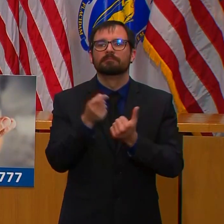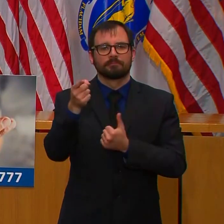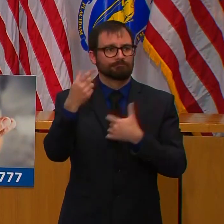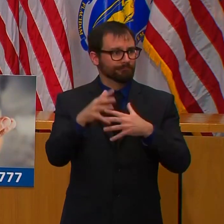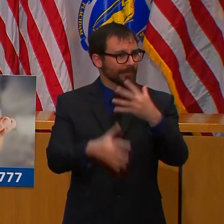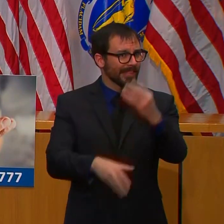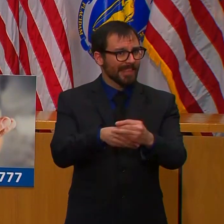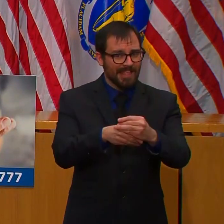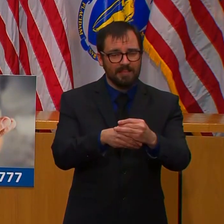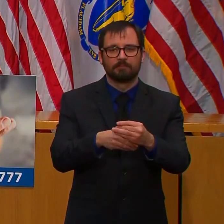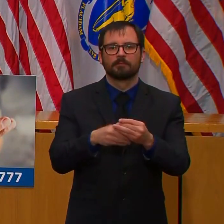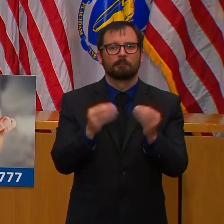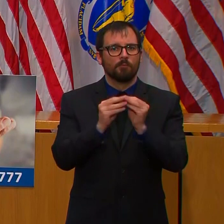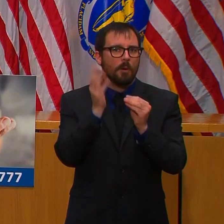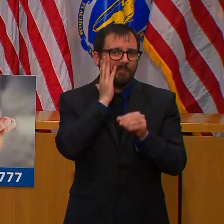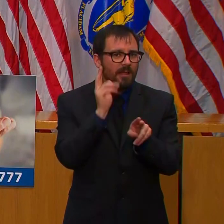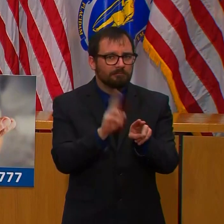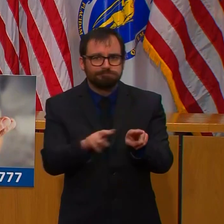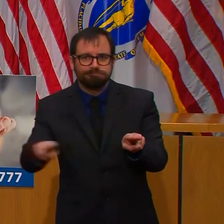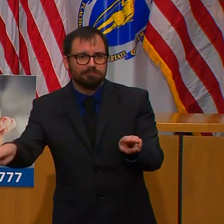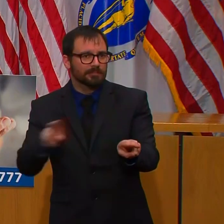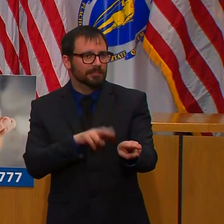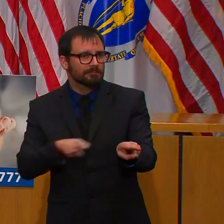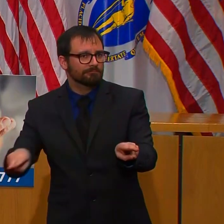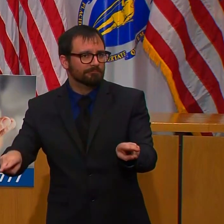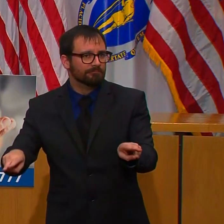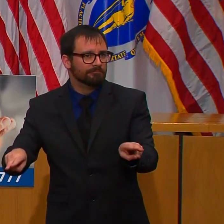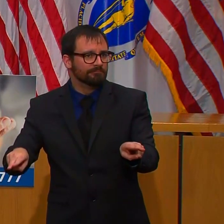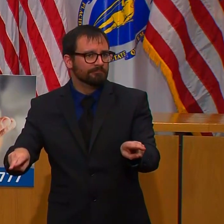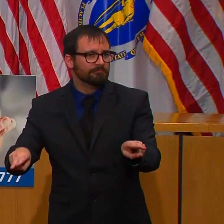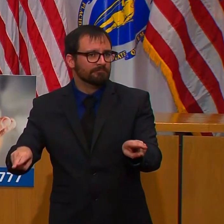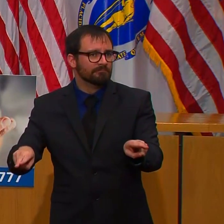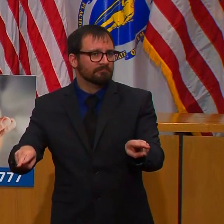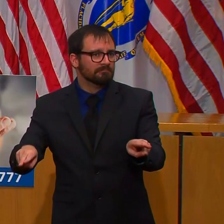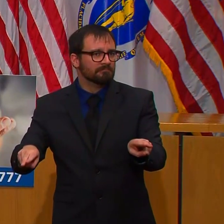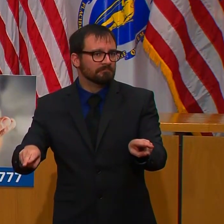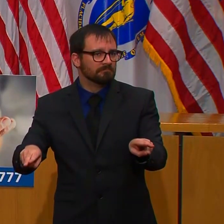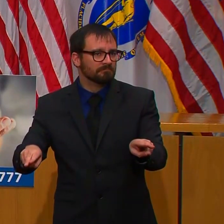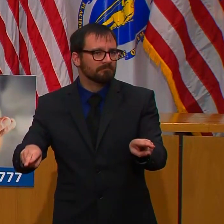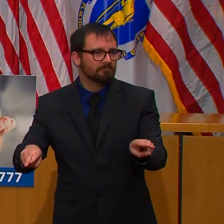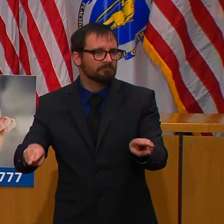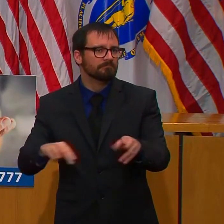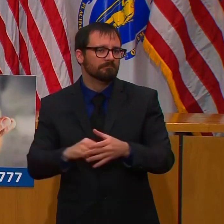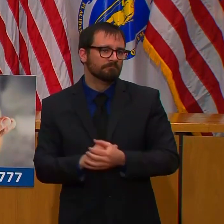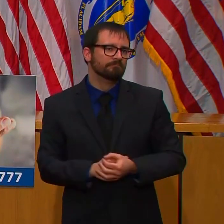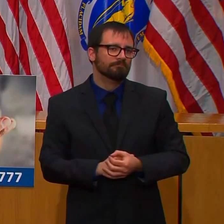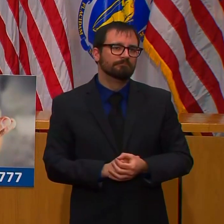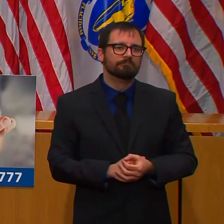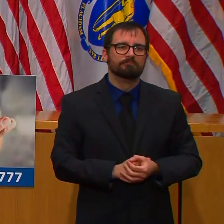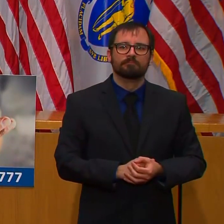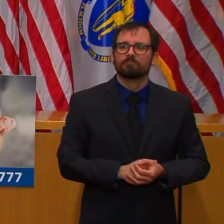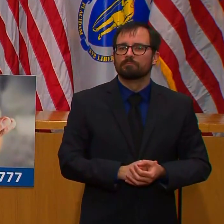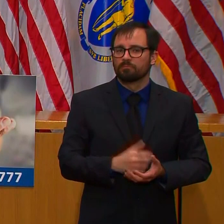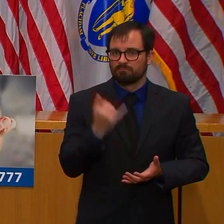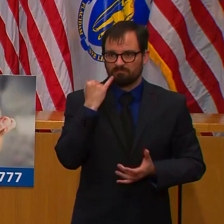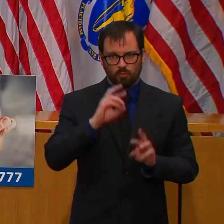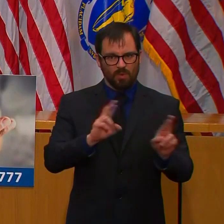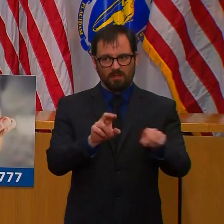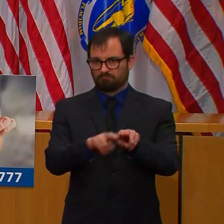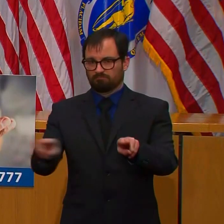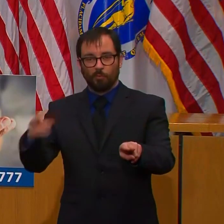care capacity during large-scale emergencies. The Commonwealth has requested three of these stations.